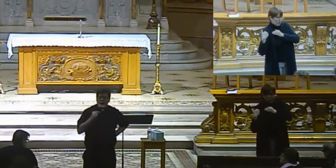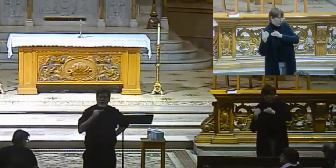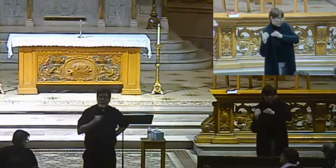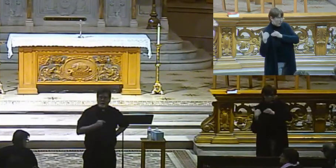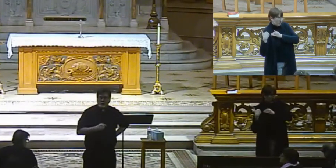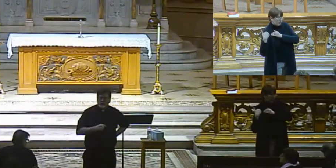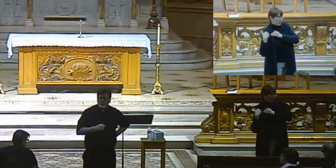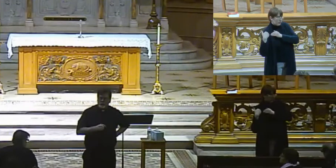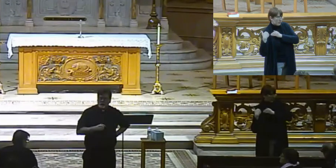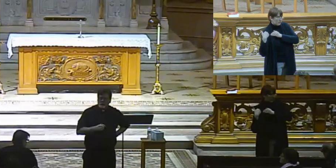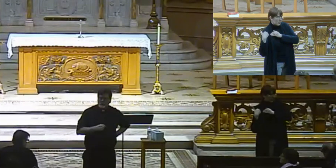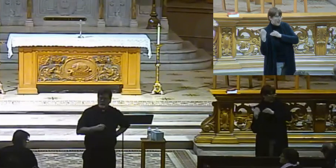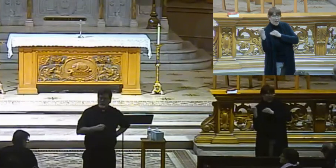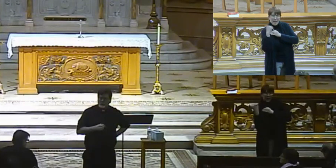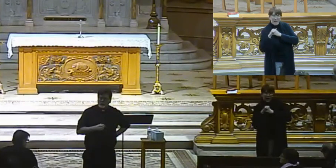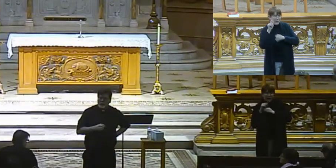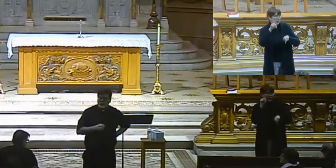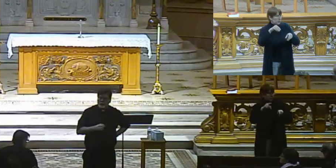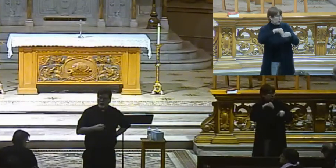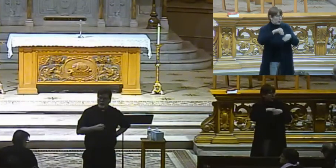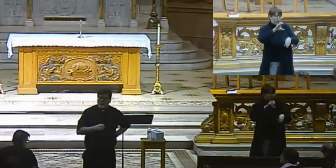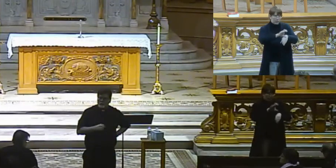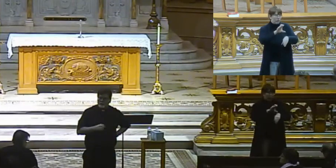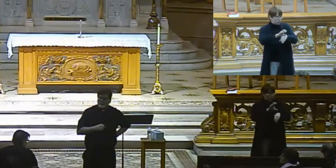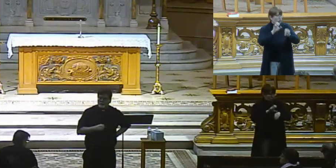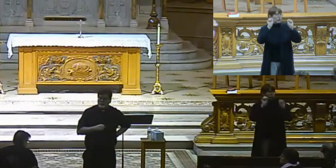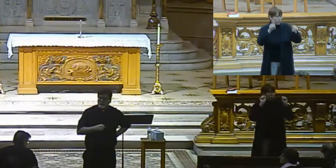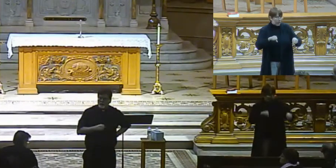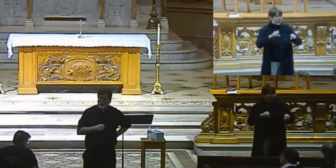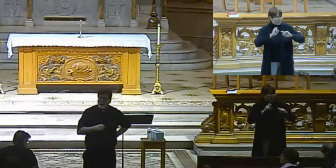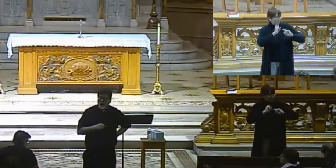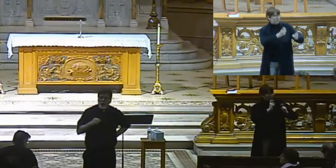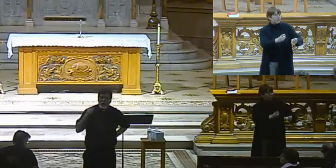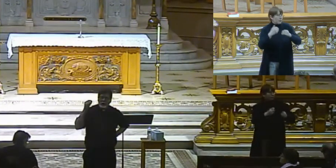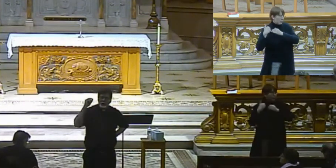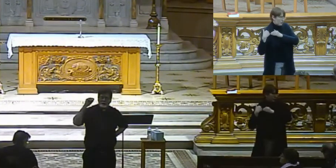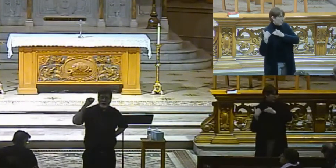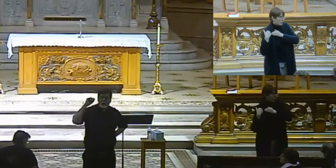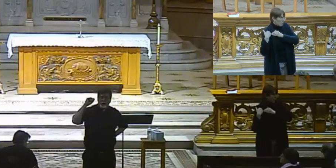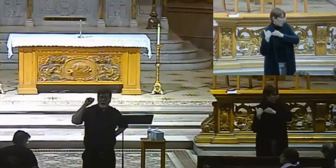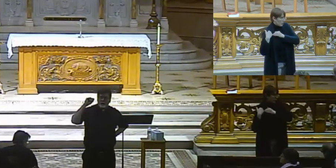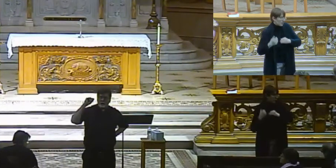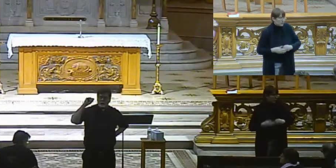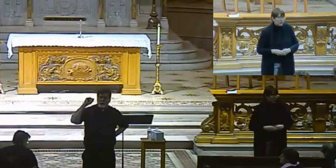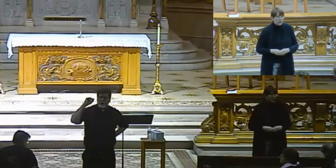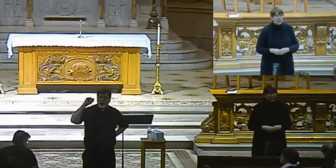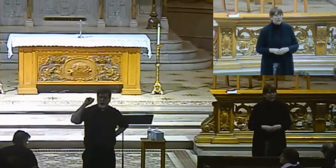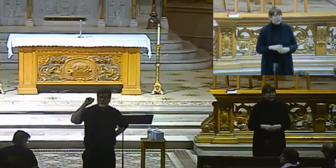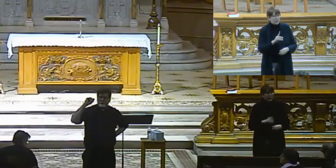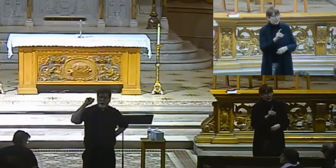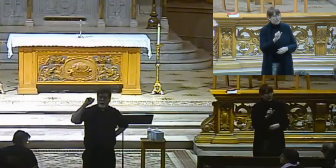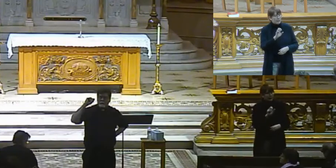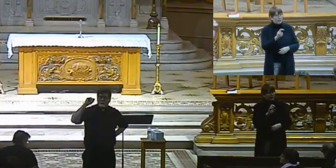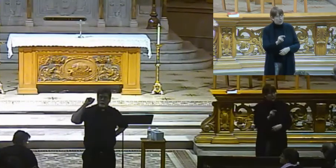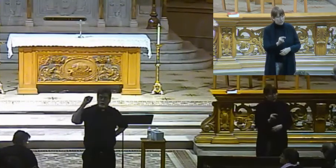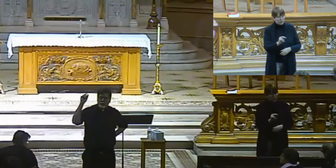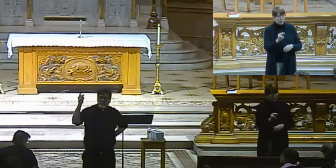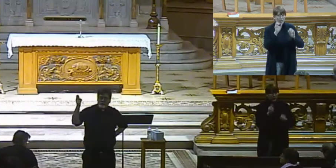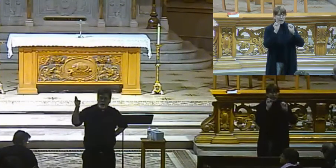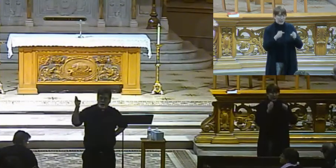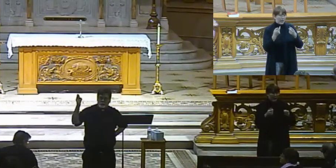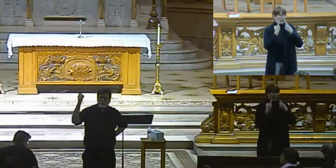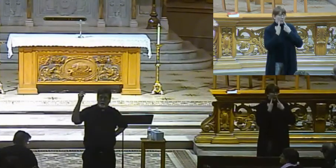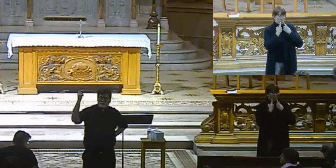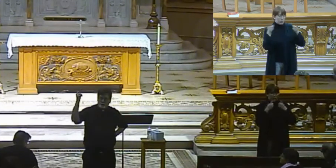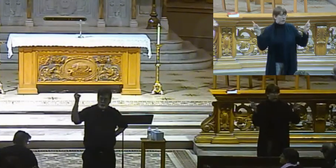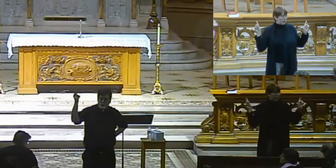any layperson can do, can be delegated to do, all right? A deacon can proclaim